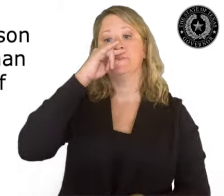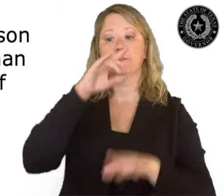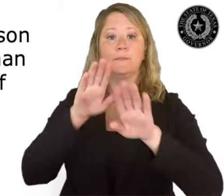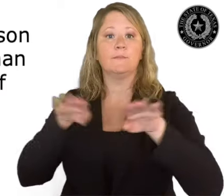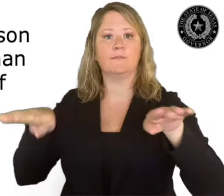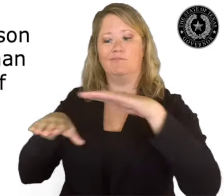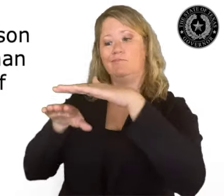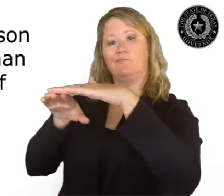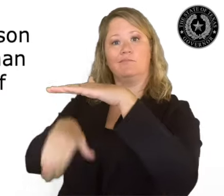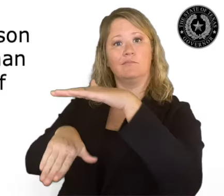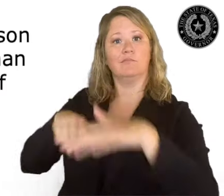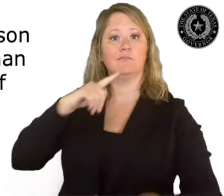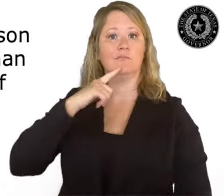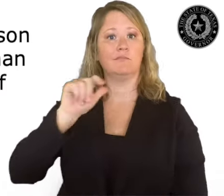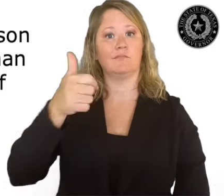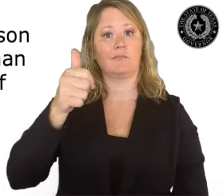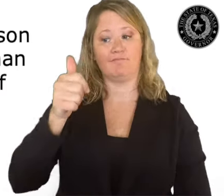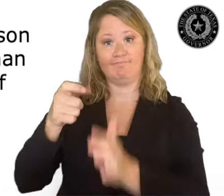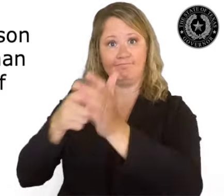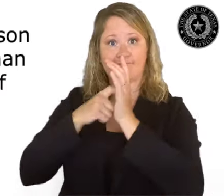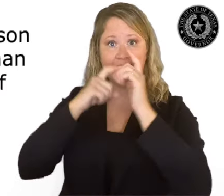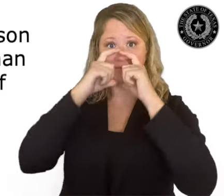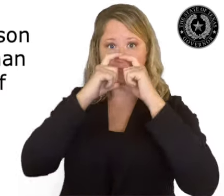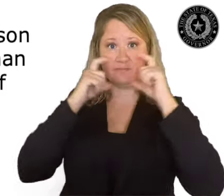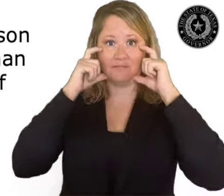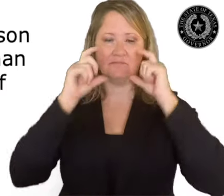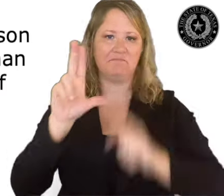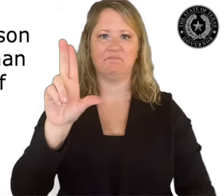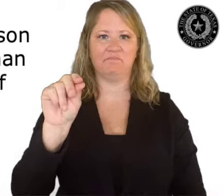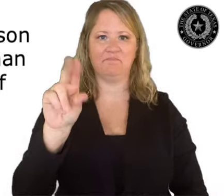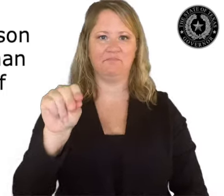Any person younger than 10 years of age